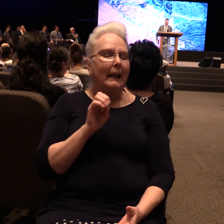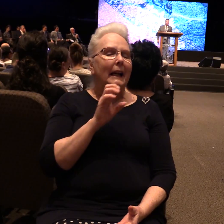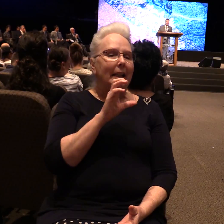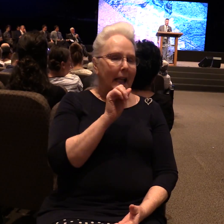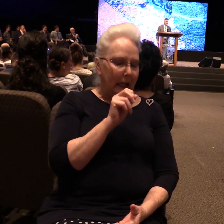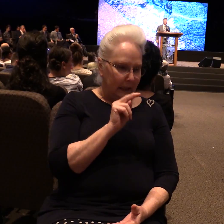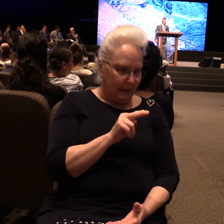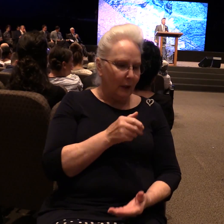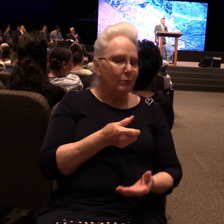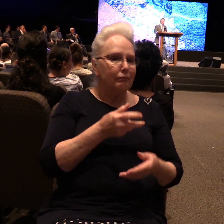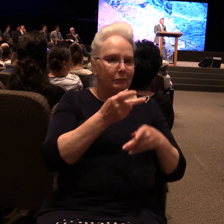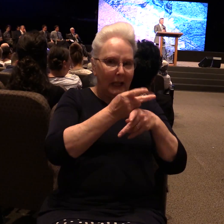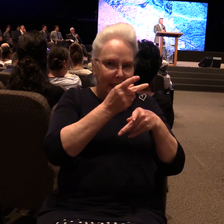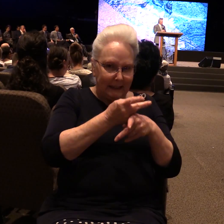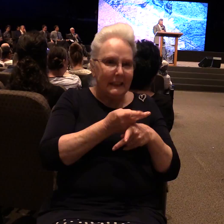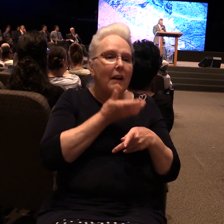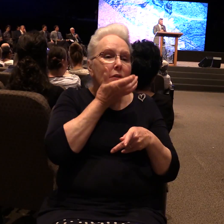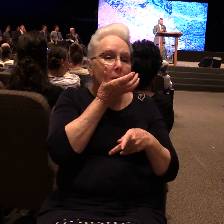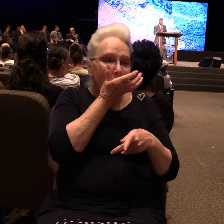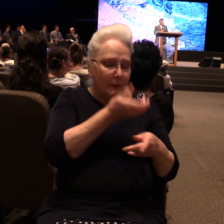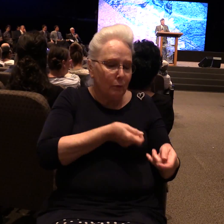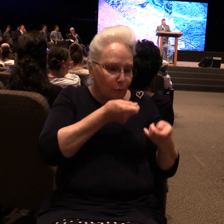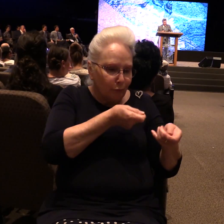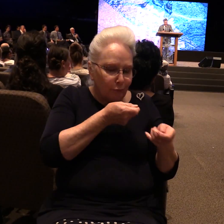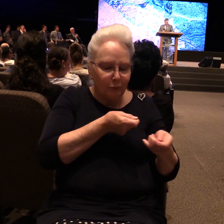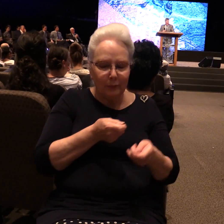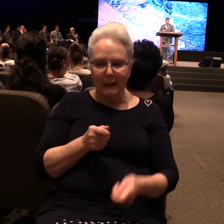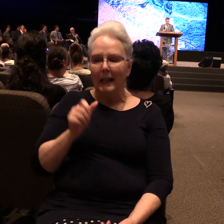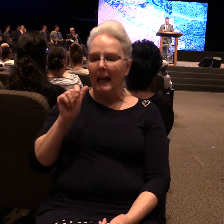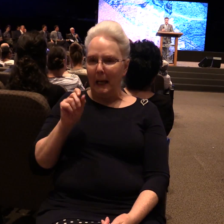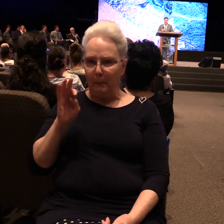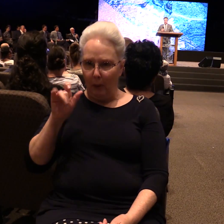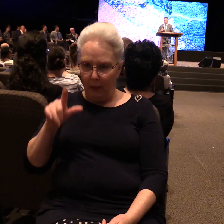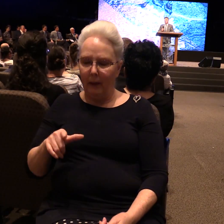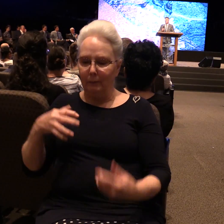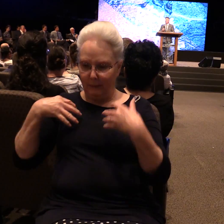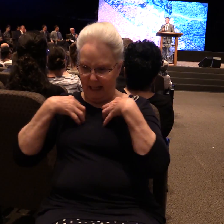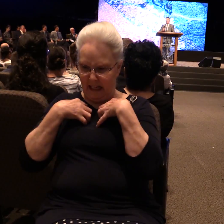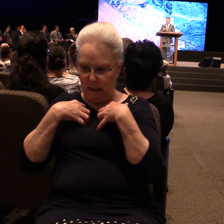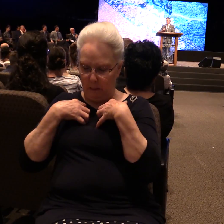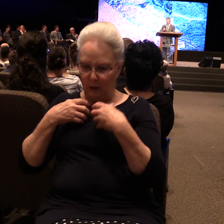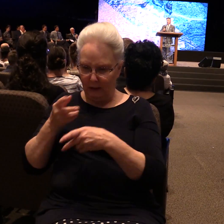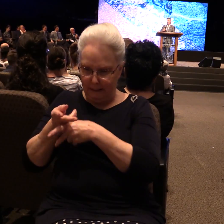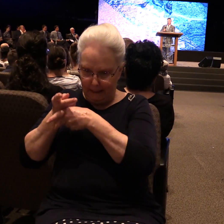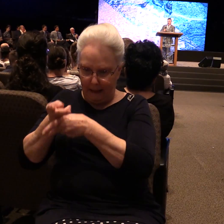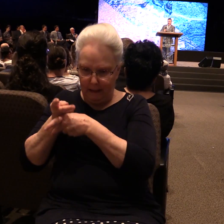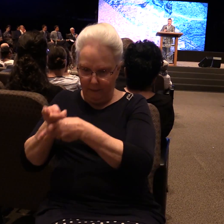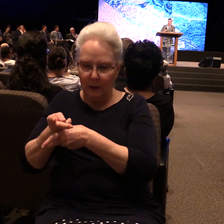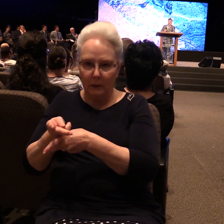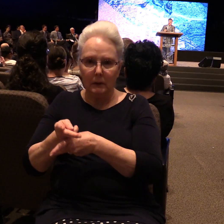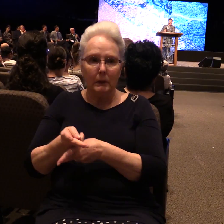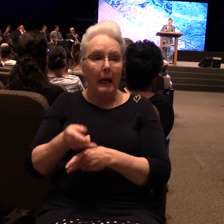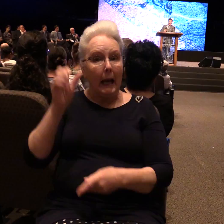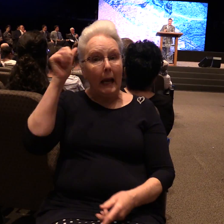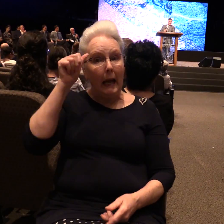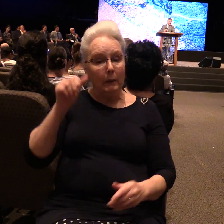a tiller of the crown. And Adam and Eve raised them to be religious. But it didn't turn out the way they think.